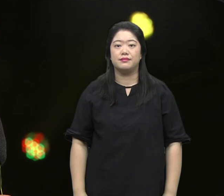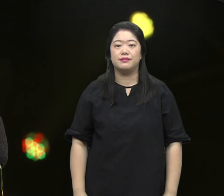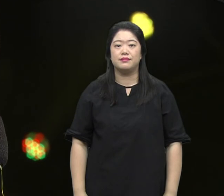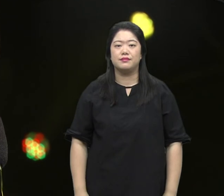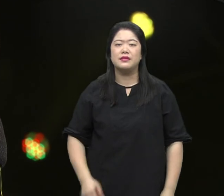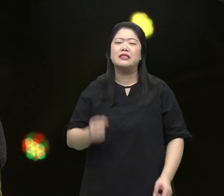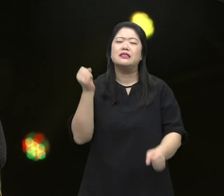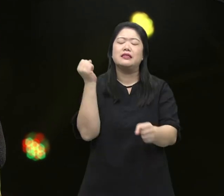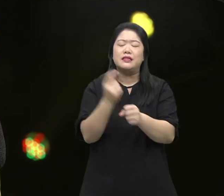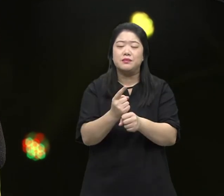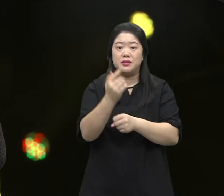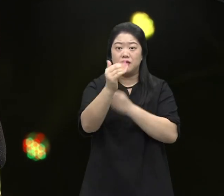The answer lies here.